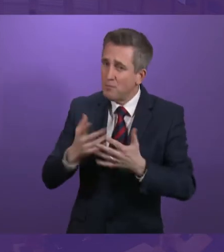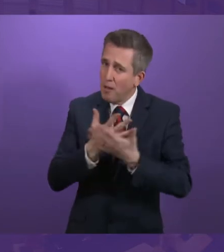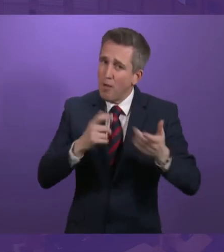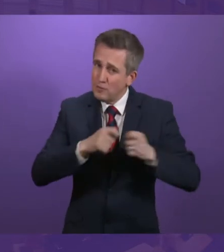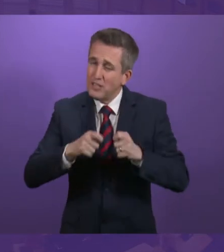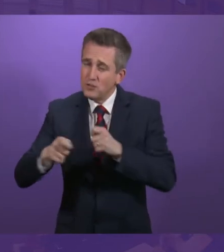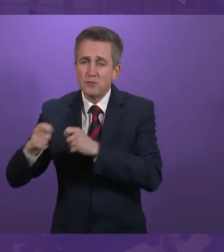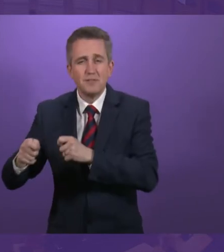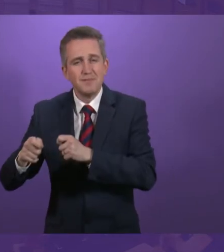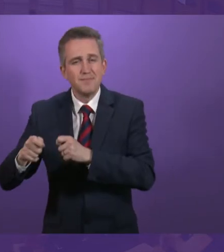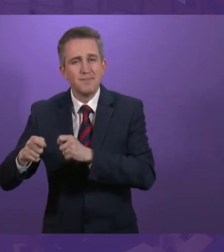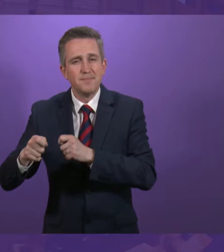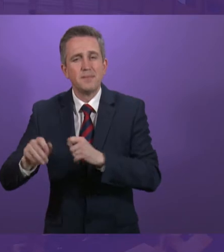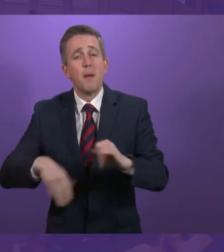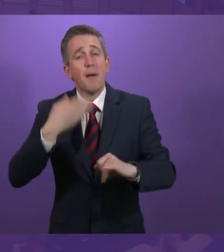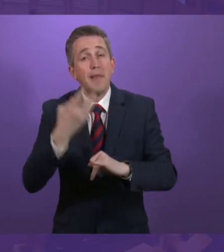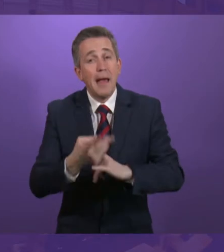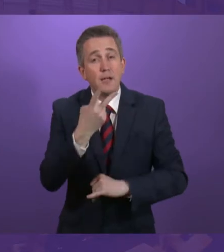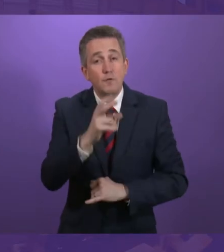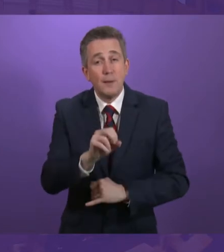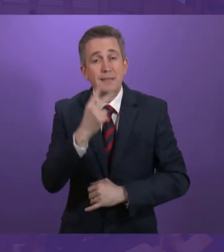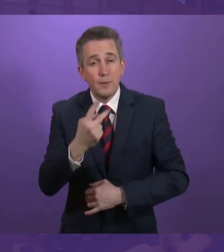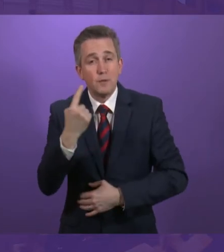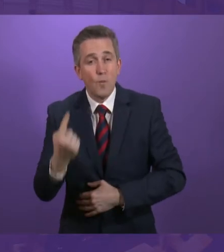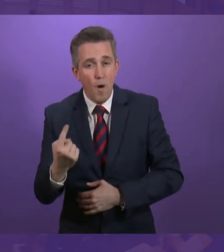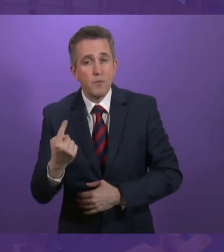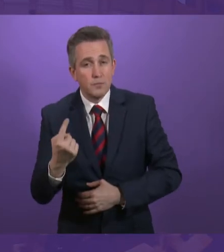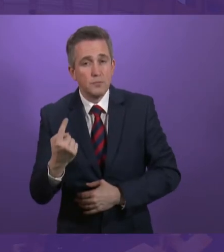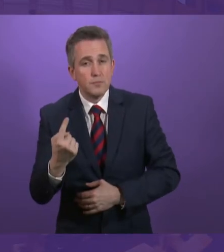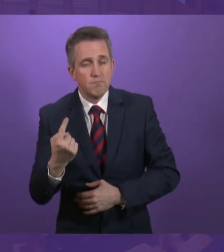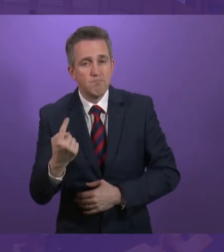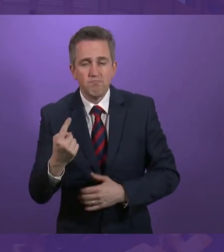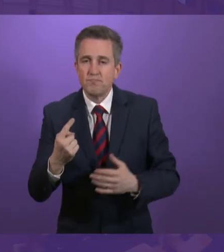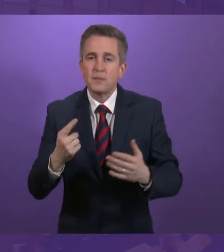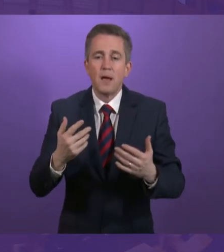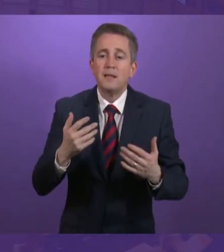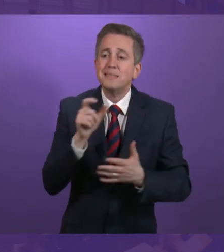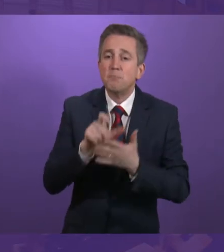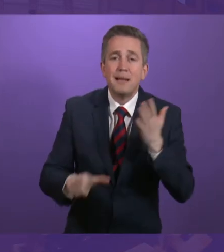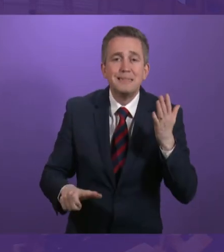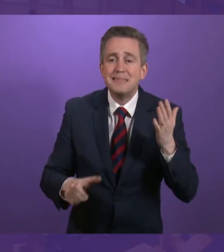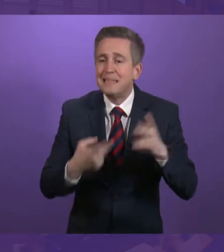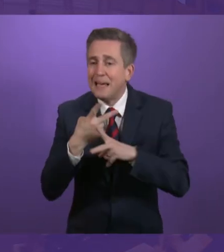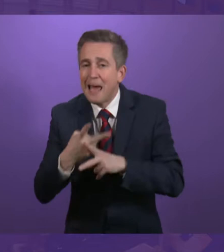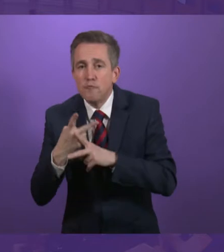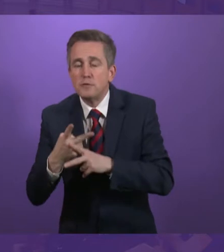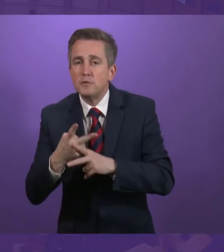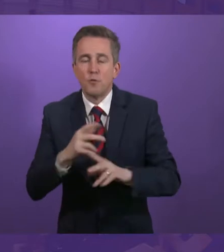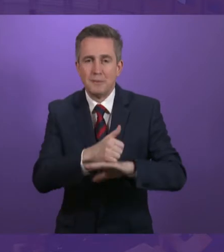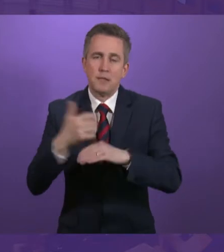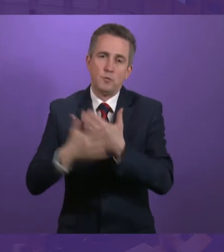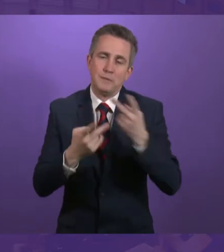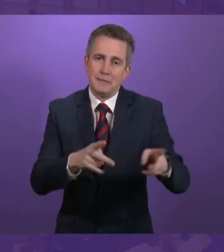I am therefore pleased to say that by the end of 2021, we will be delivering new claims for all disability and carers' assistance and